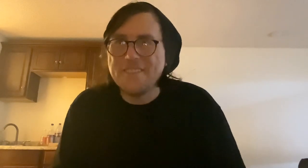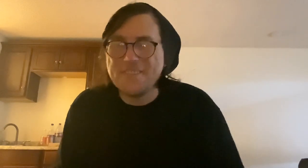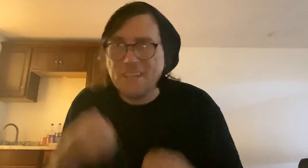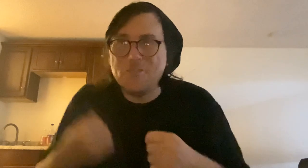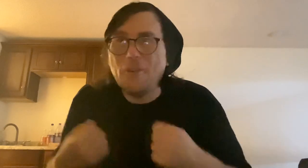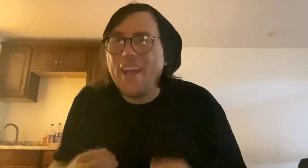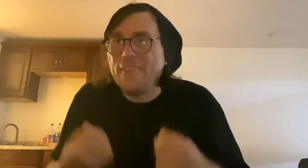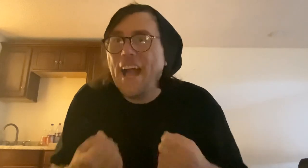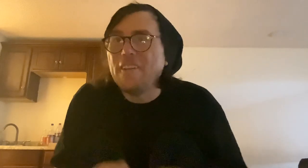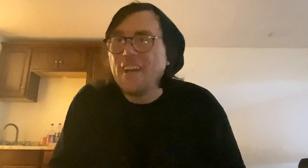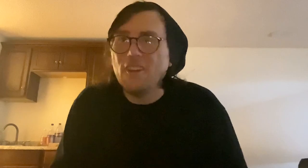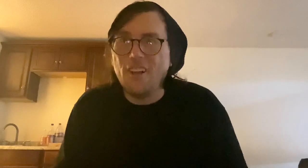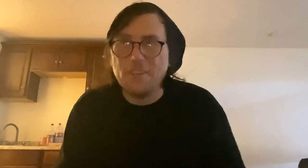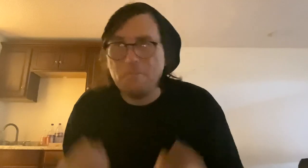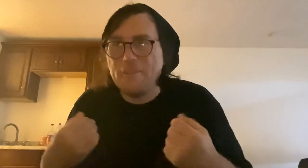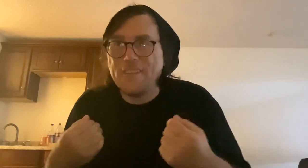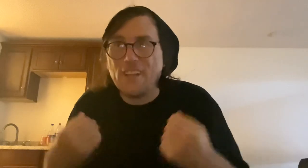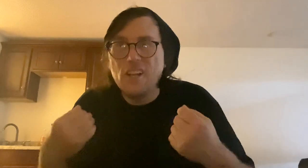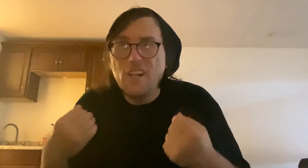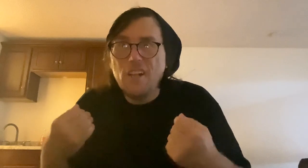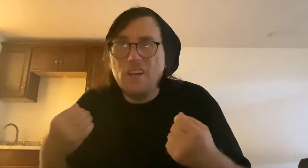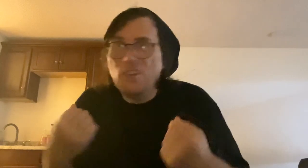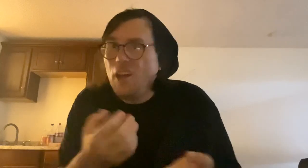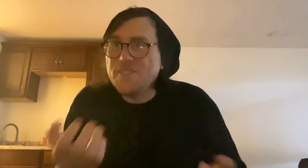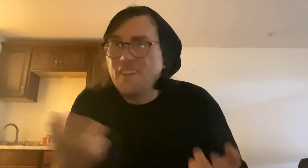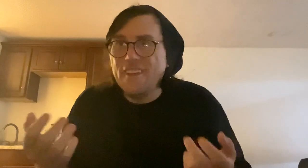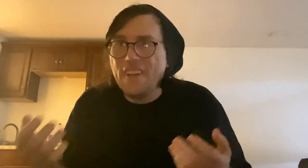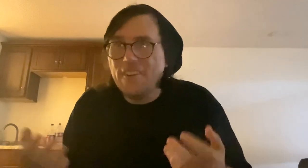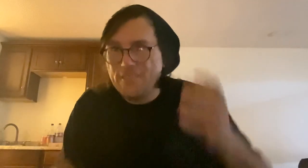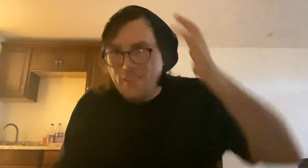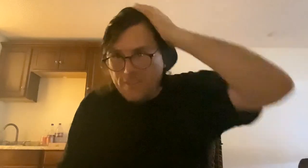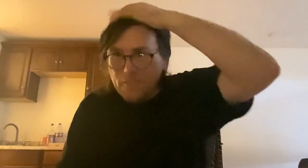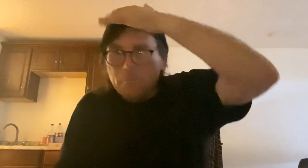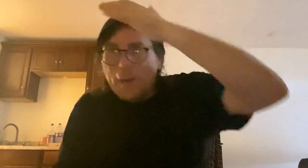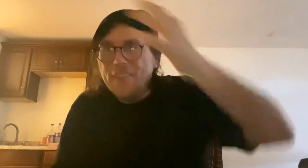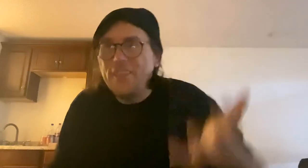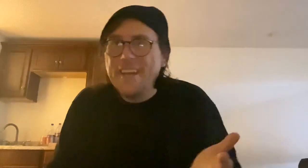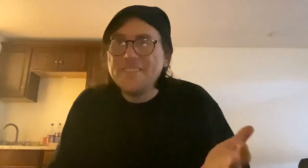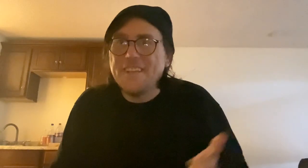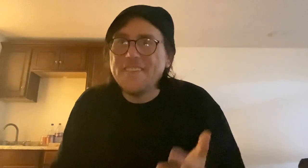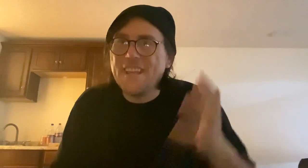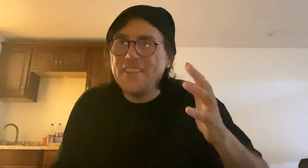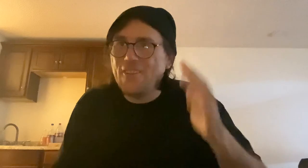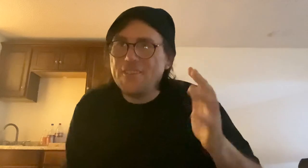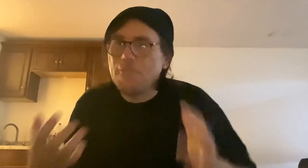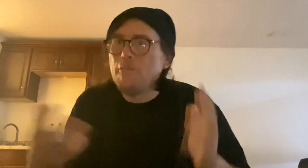They don't handle that kind of law. You'd probably think law is law, you know, but it isn't. There are different